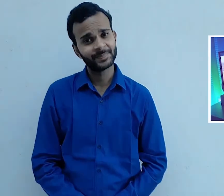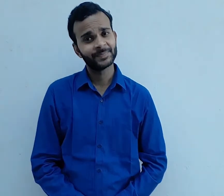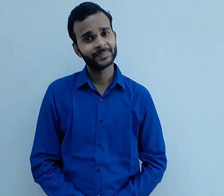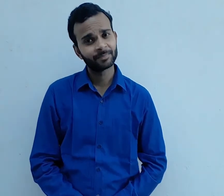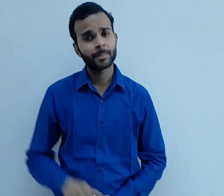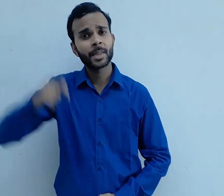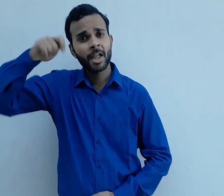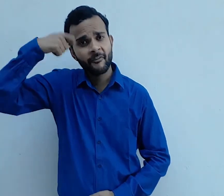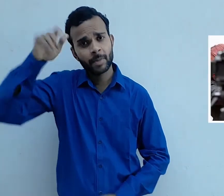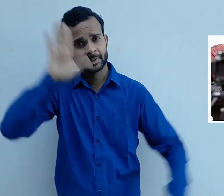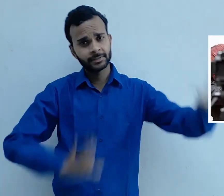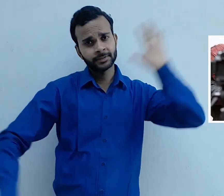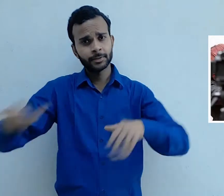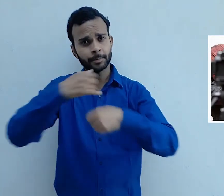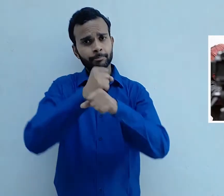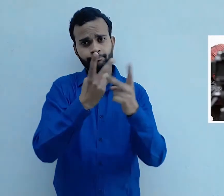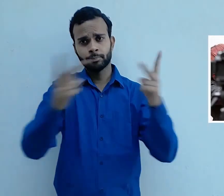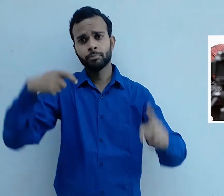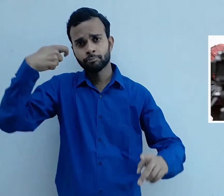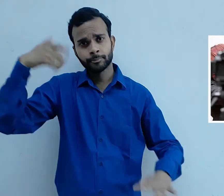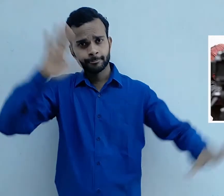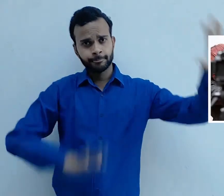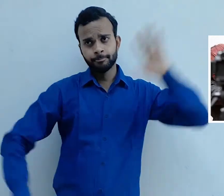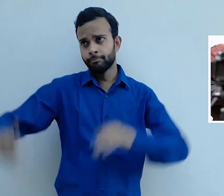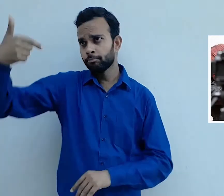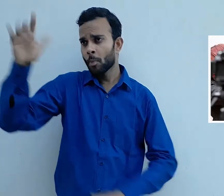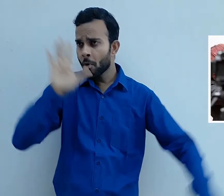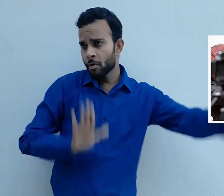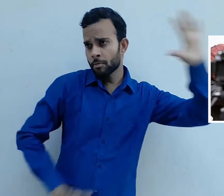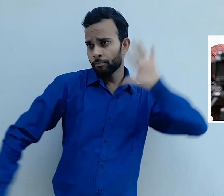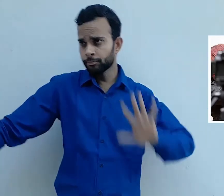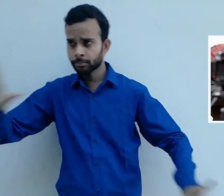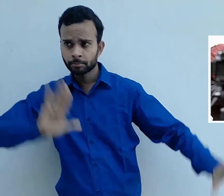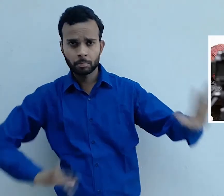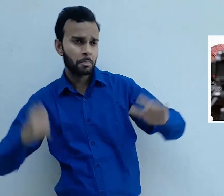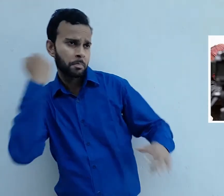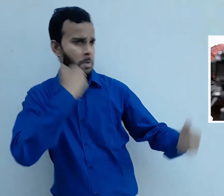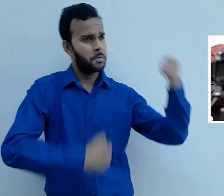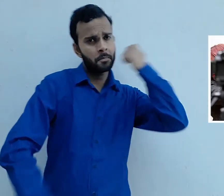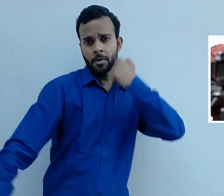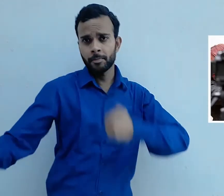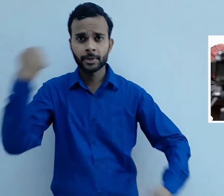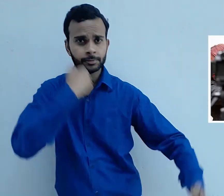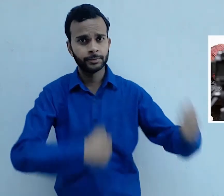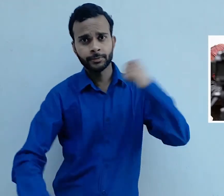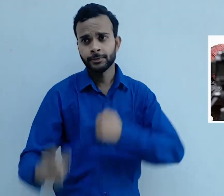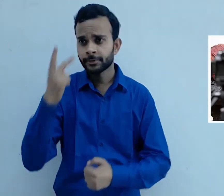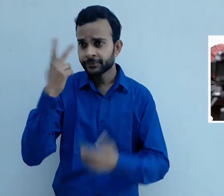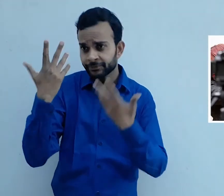purposes. In films too, computers play a major role. Many action-based movies or animated movies